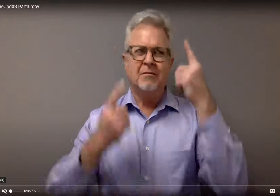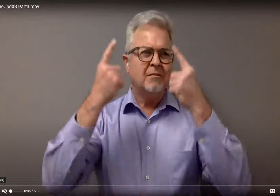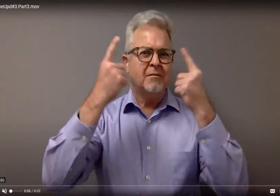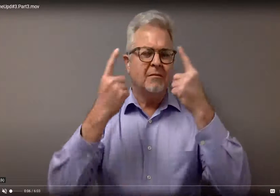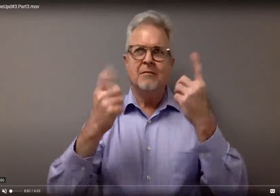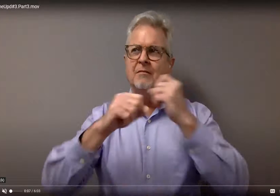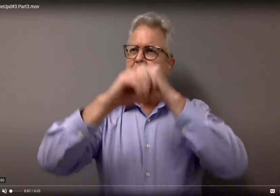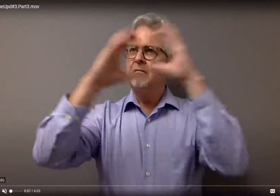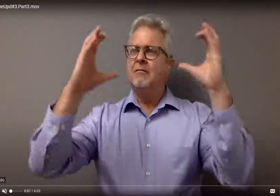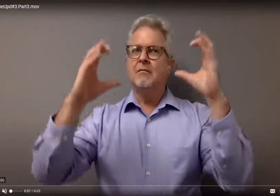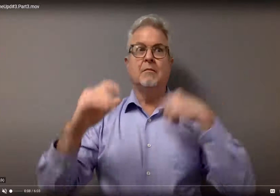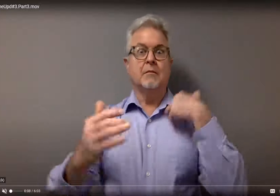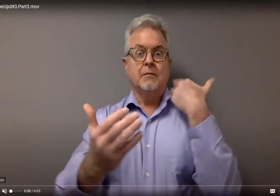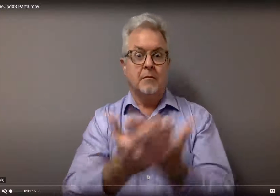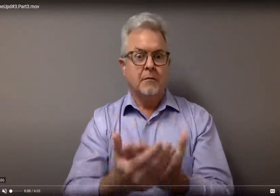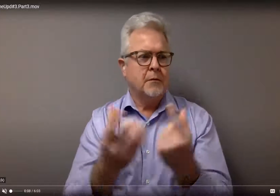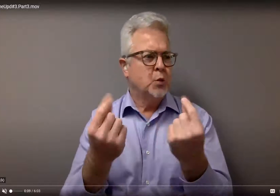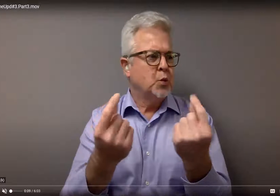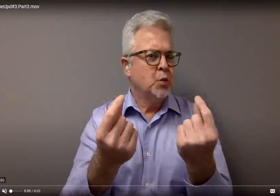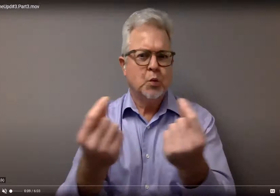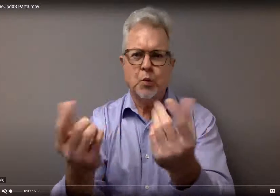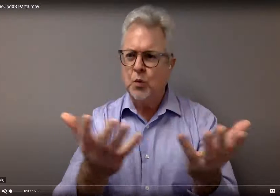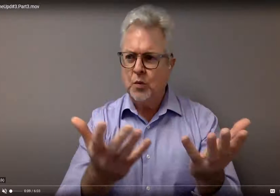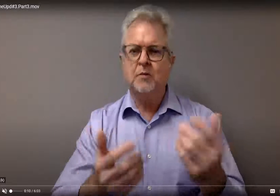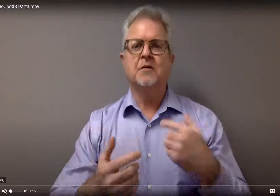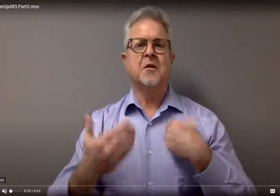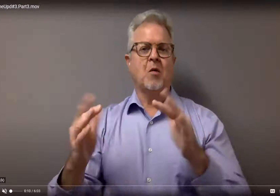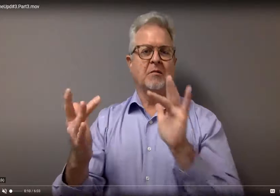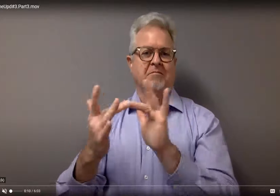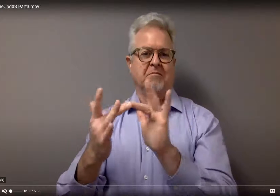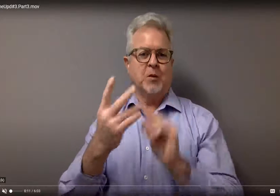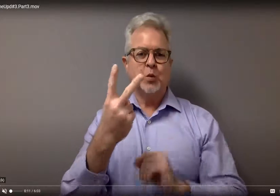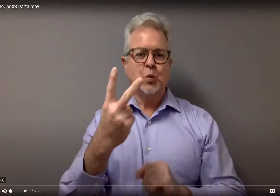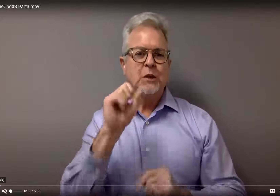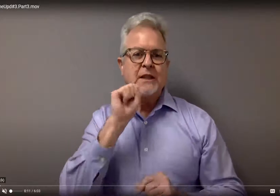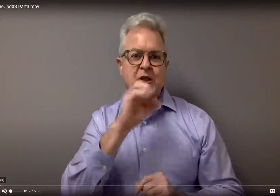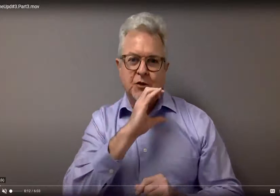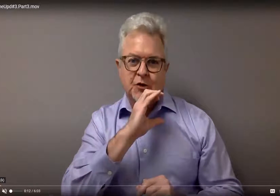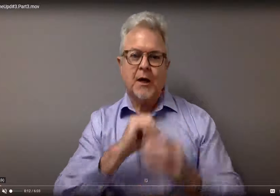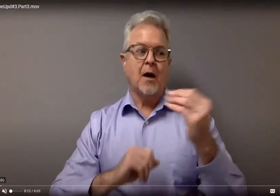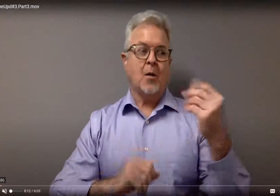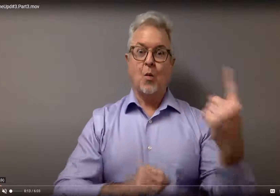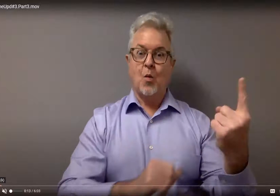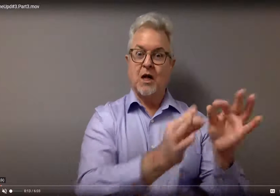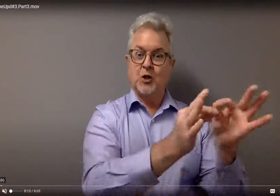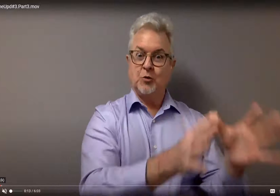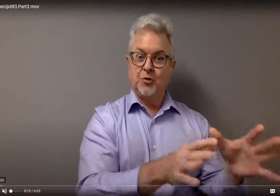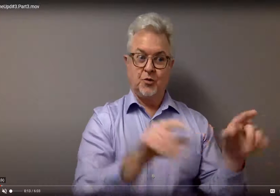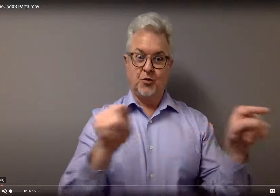Now we're going to talk about the COVID vaccine experience. After you arrive, what it looked like and what will